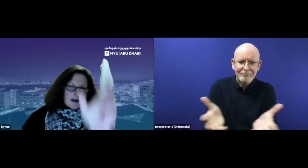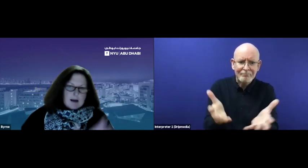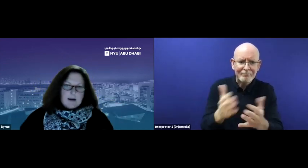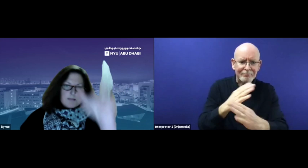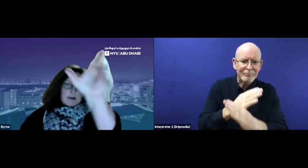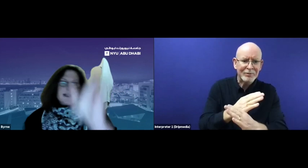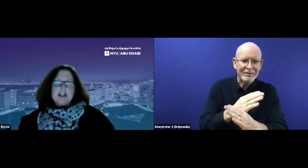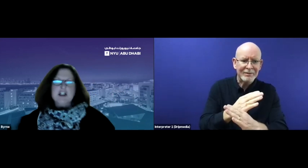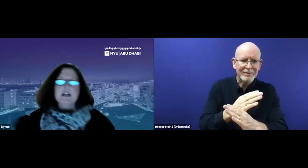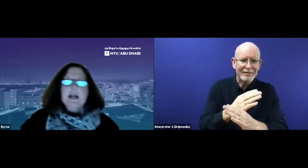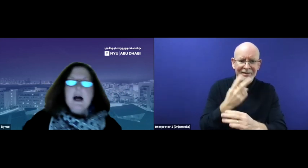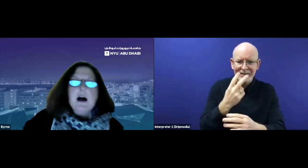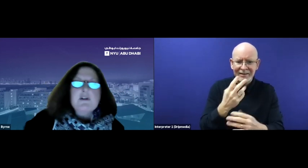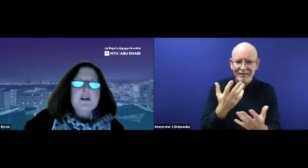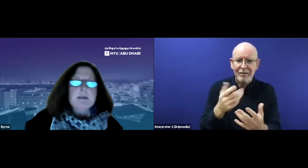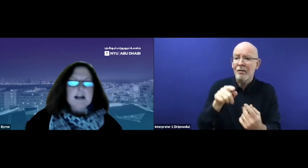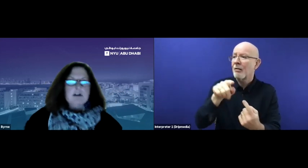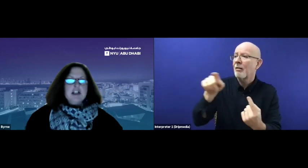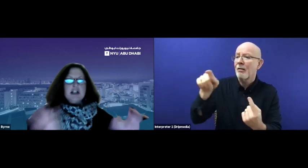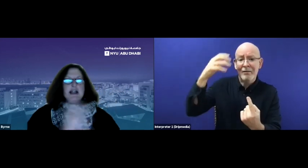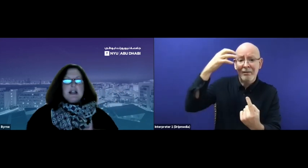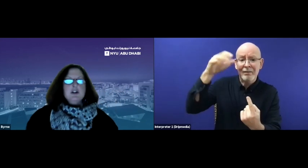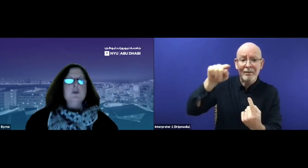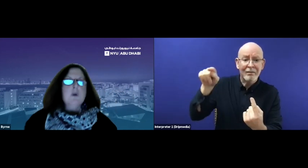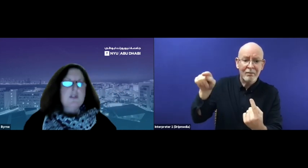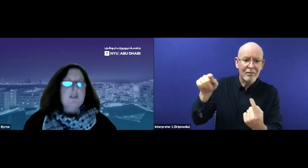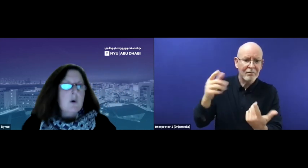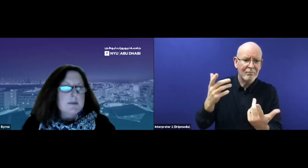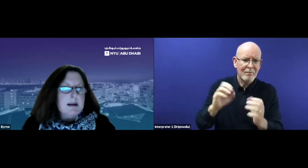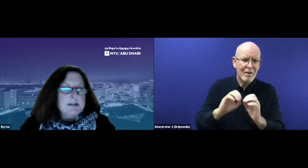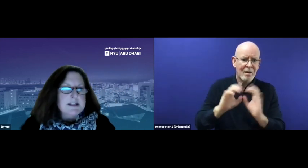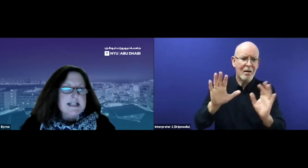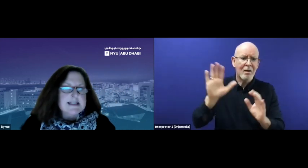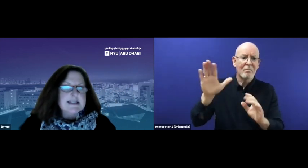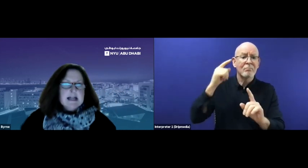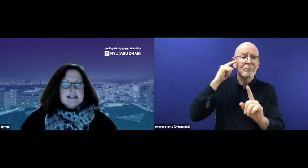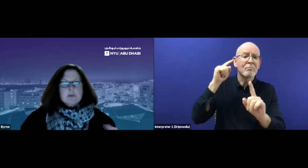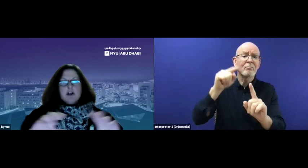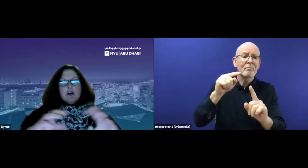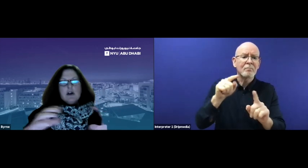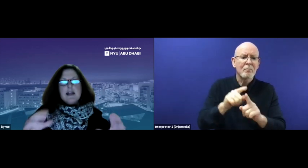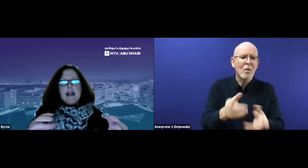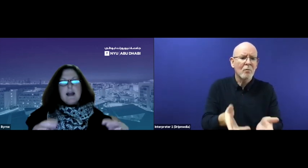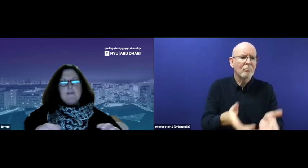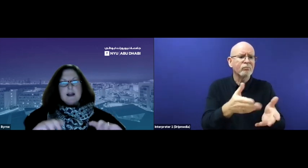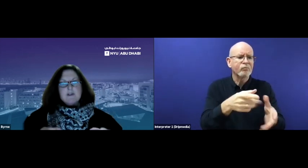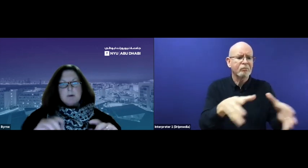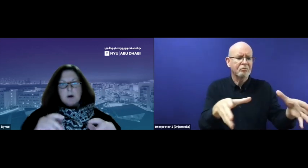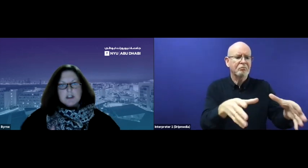protection from migration into the old member states. So when you're looking at the kind of approach to